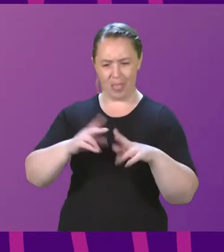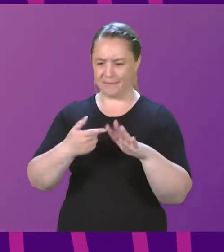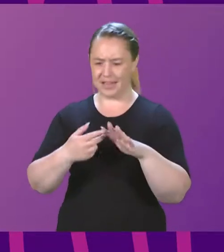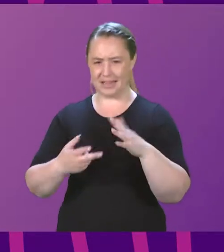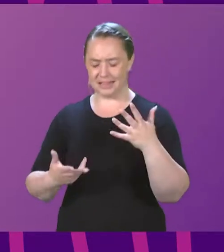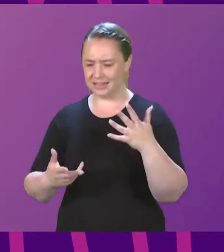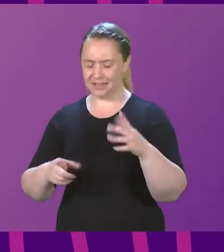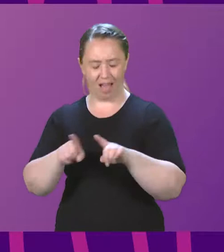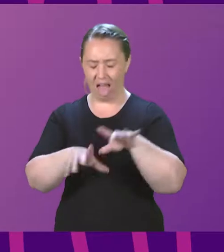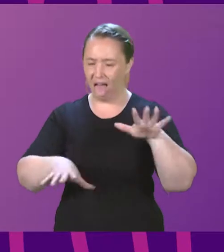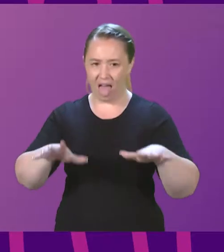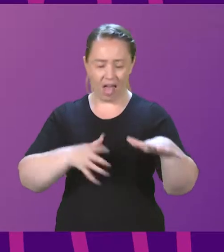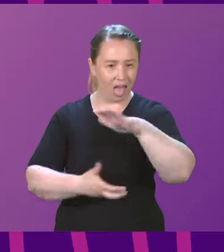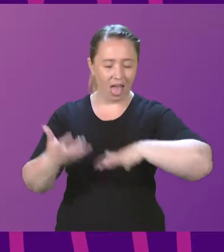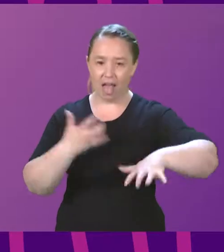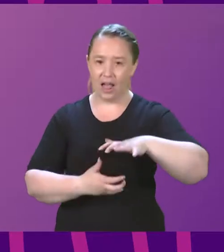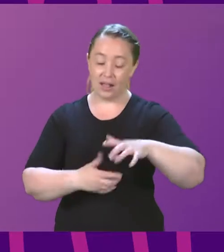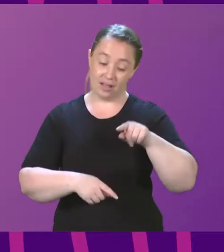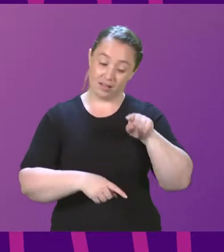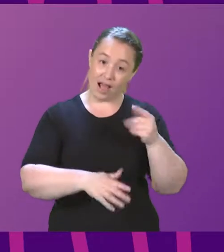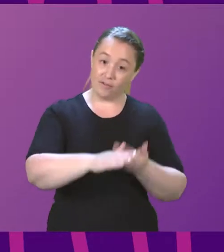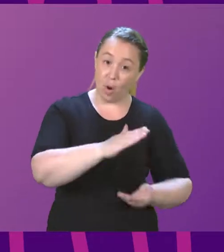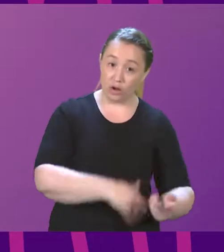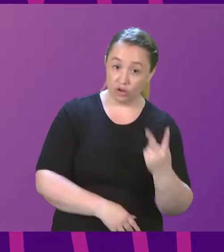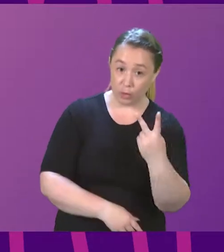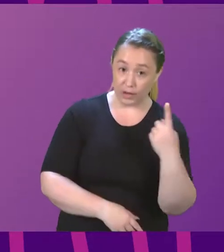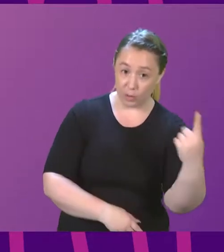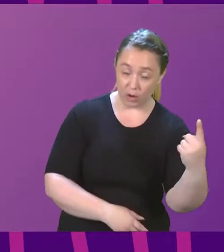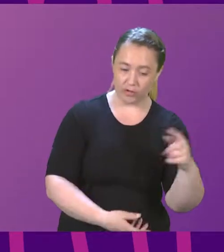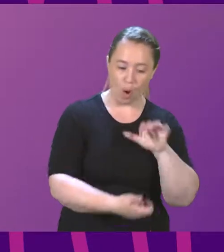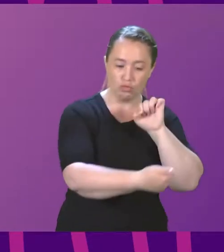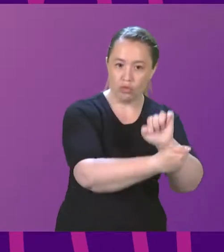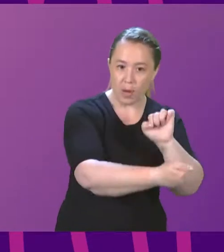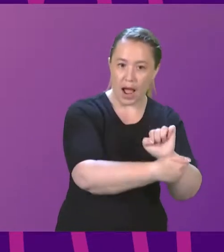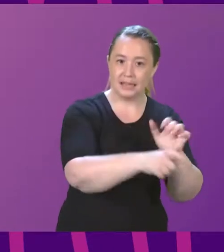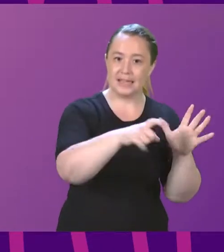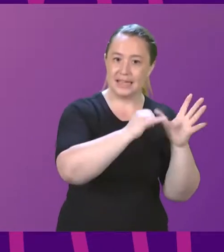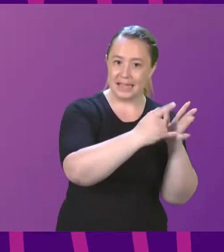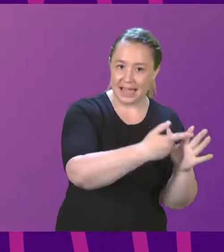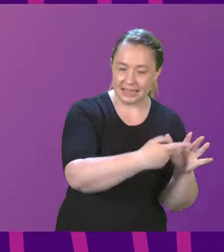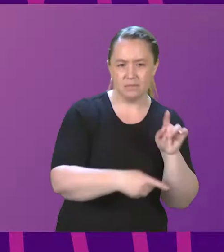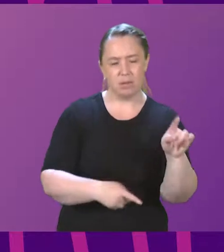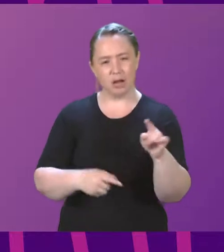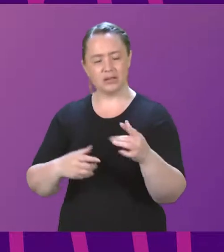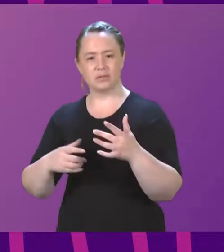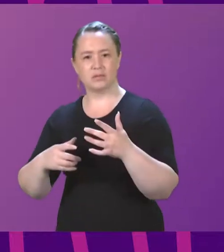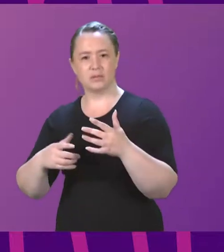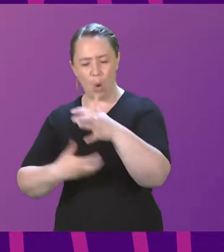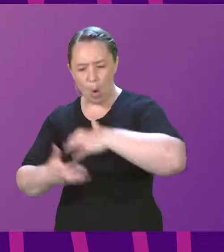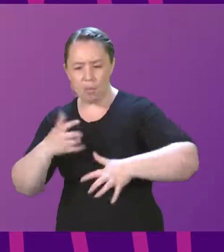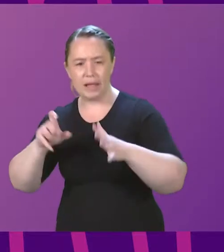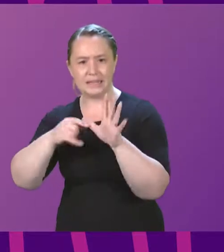example is representing under-21s in remand cases, but complex cases is no longer a separate fee. But the Scottish Bar Association,